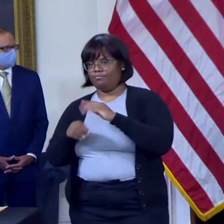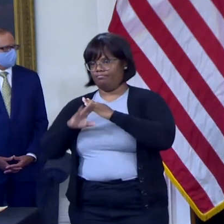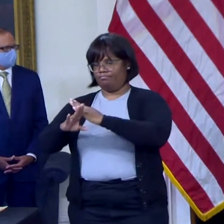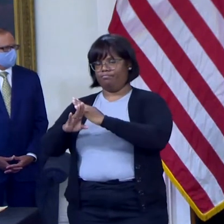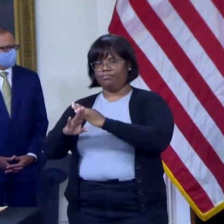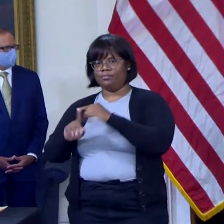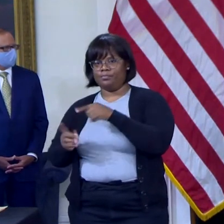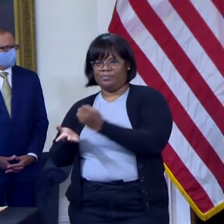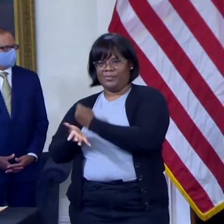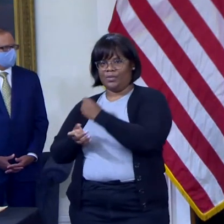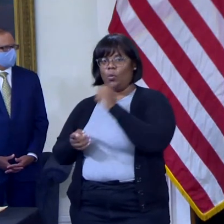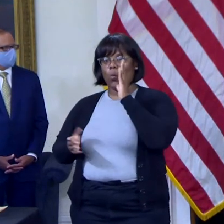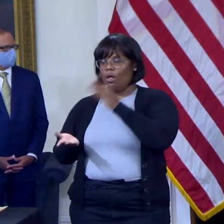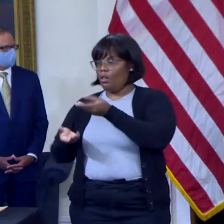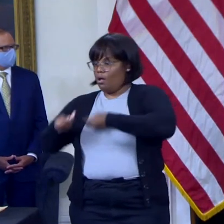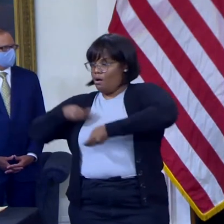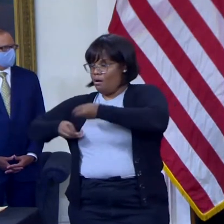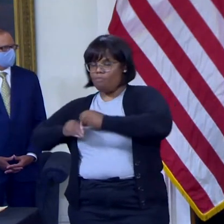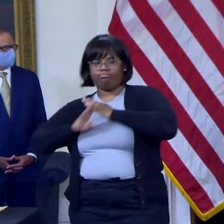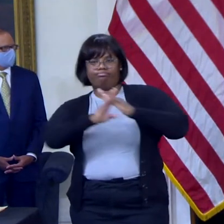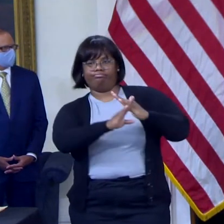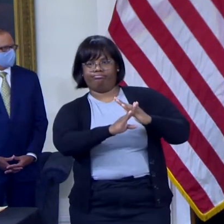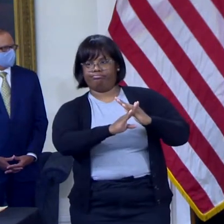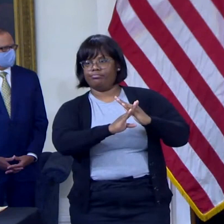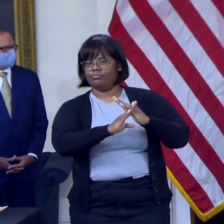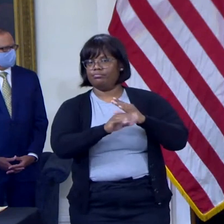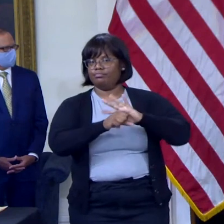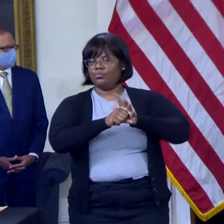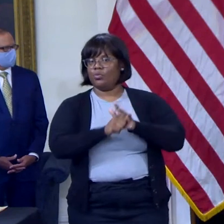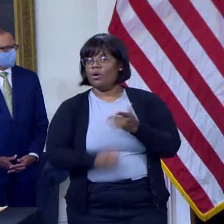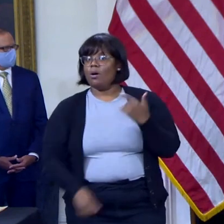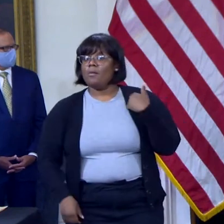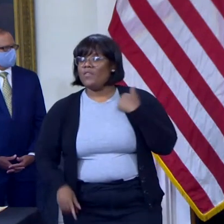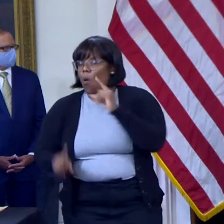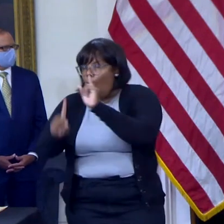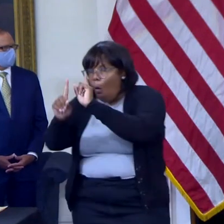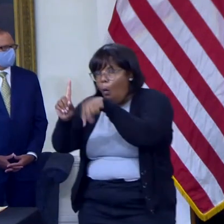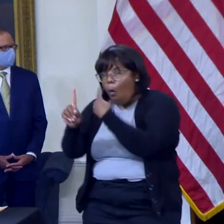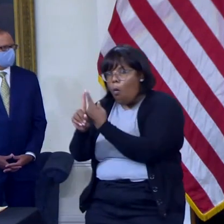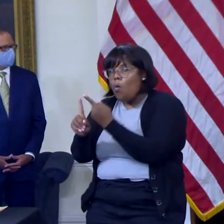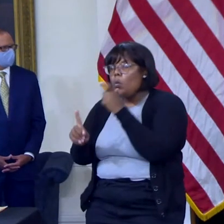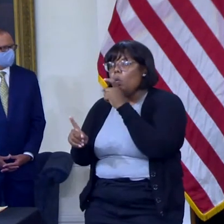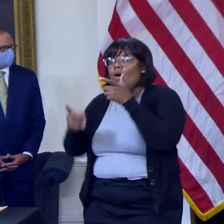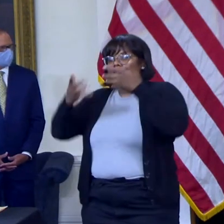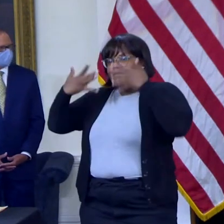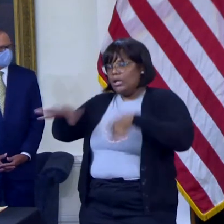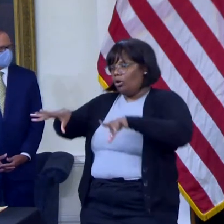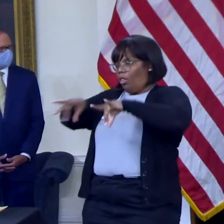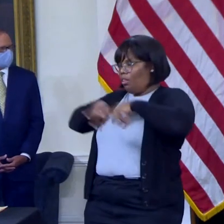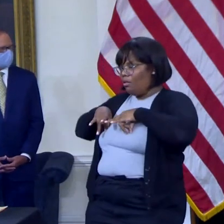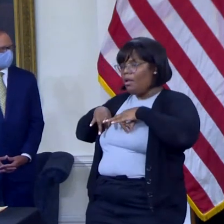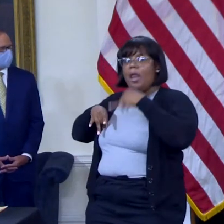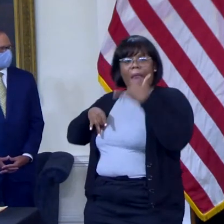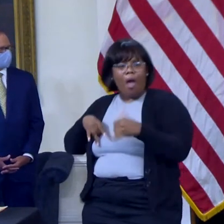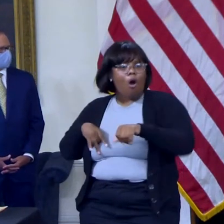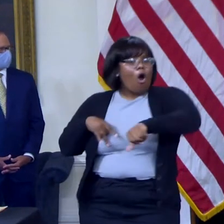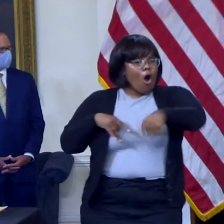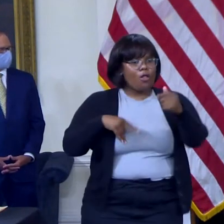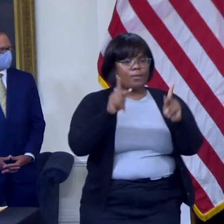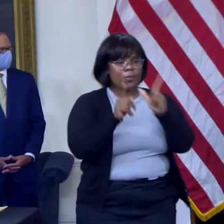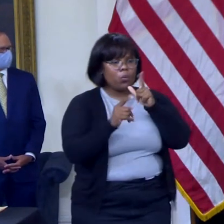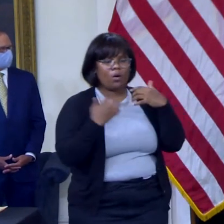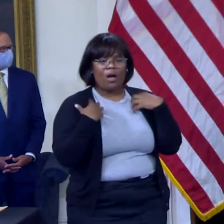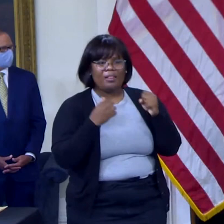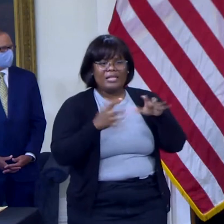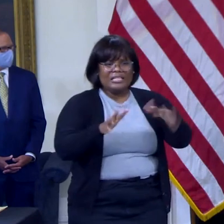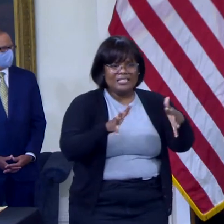much different kind of indication than what we've had before, which was only for symptomatic positive COVID patients. And it will be an opportunity to